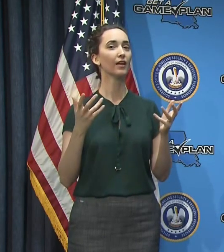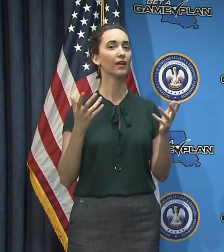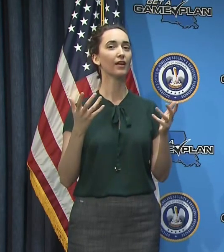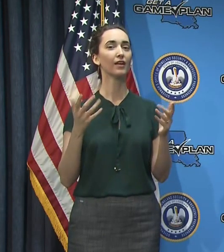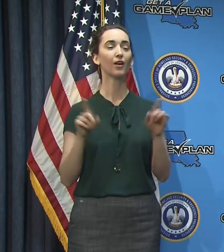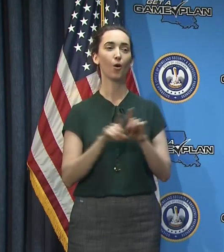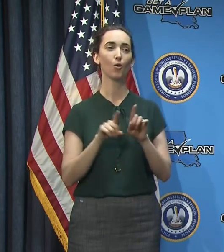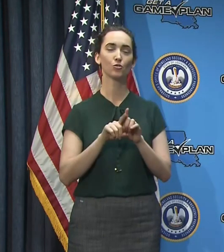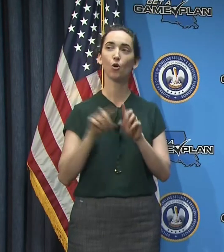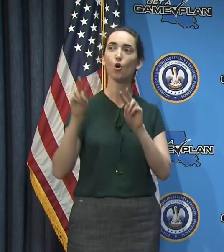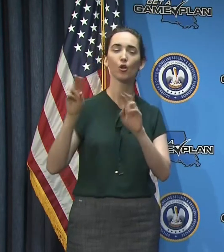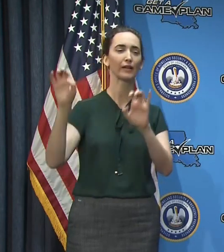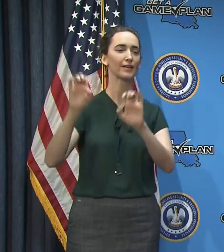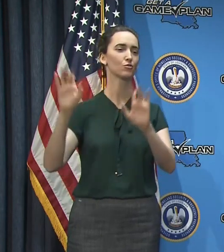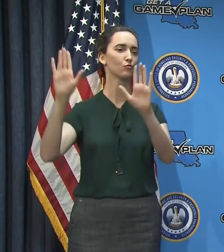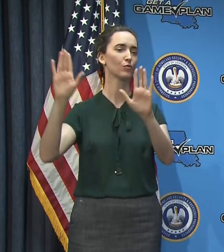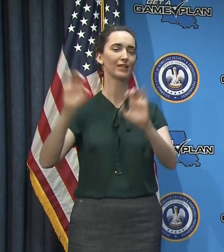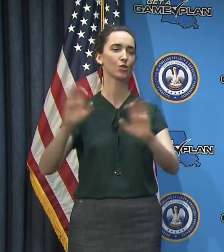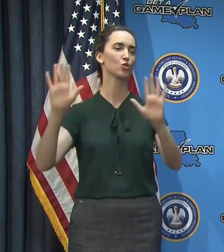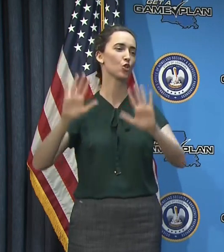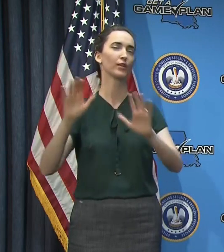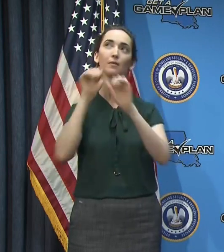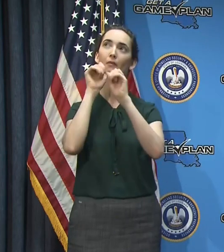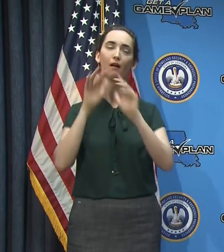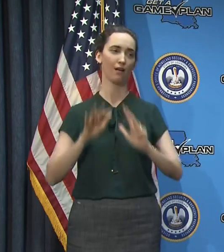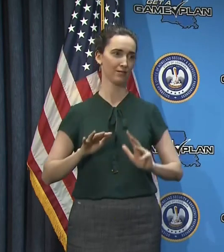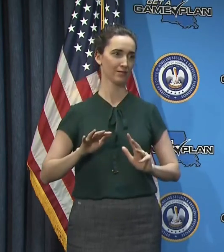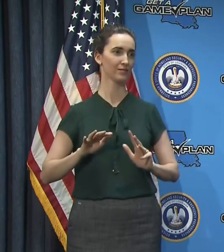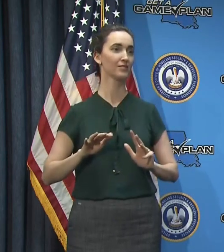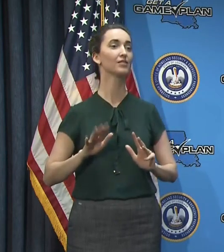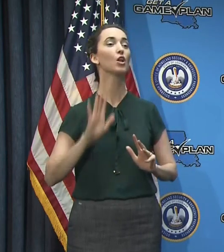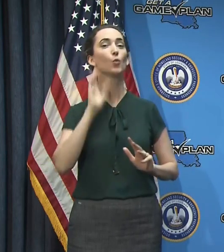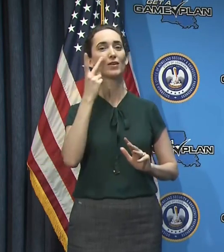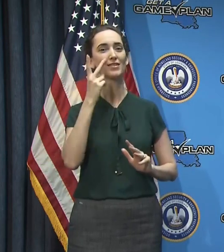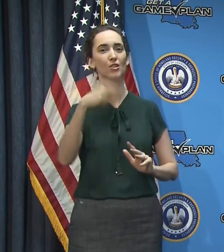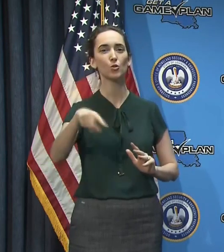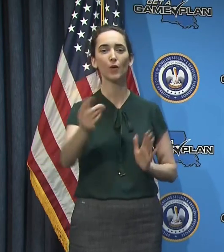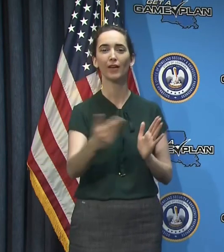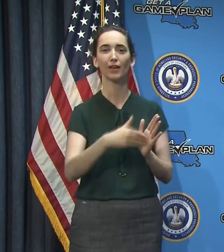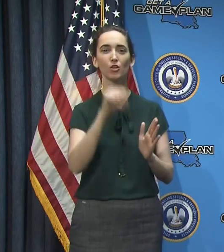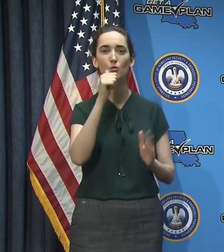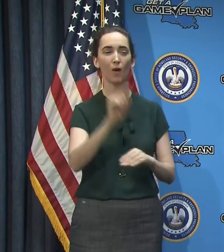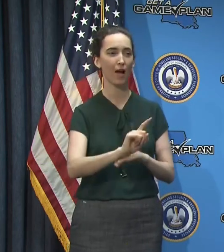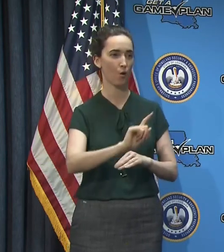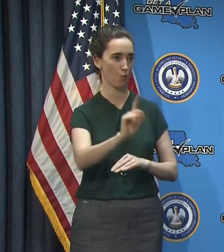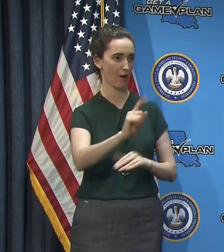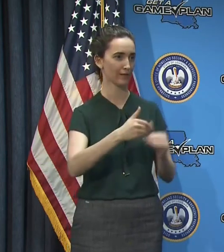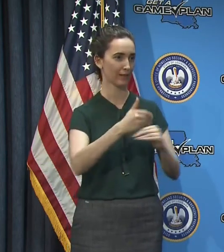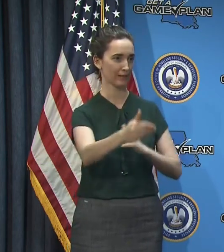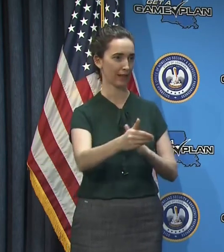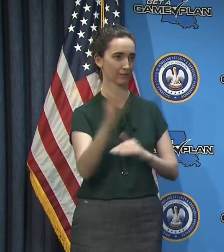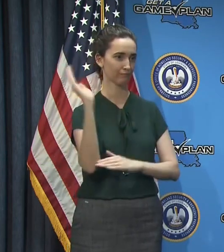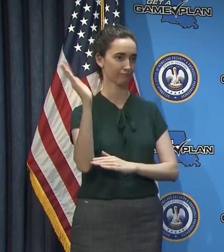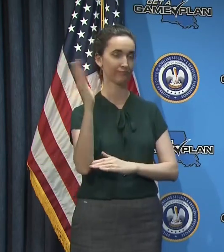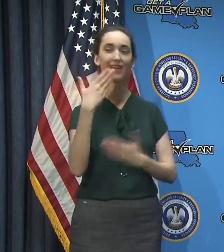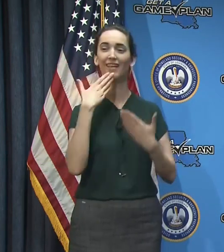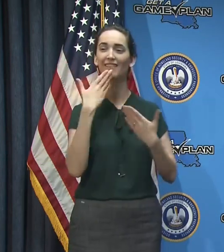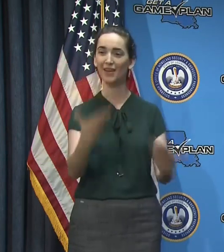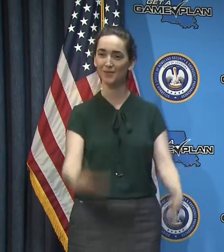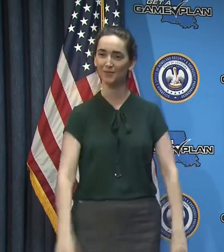uh, Easter Sunday. Uh, we will be back with you at one o'clock tomorrow for the next press conference. So thank you.